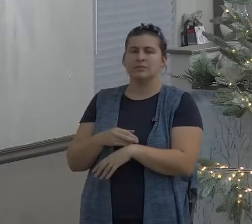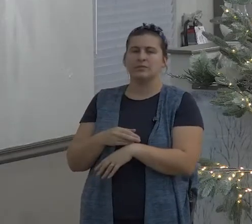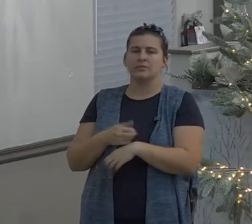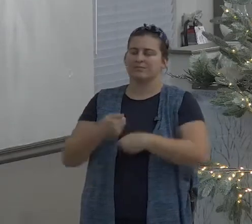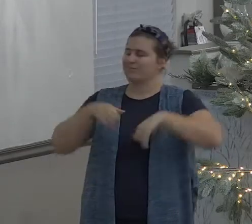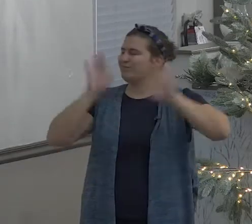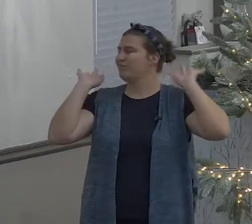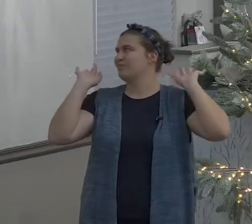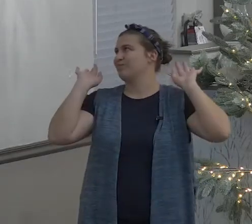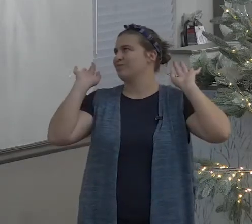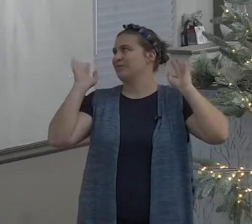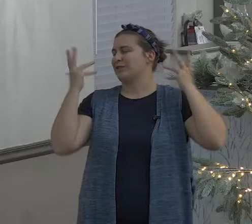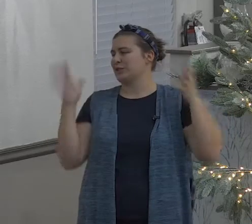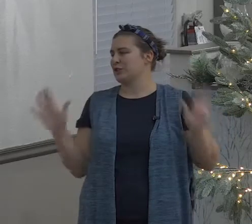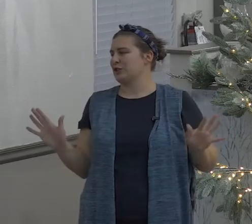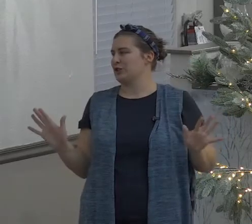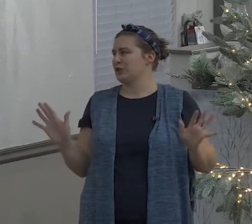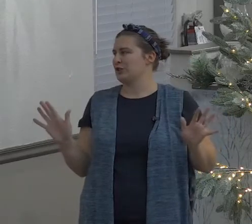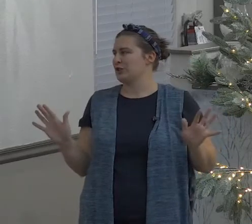and if we do